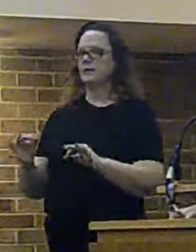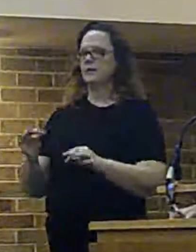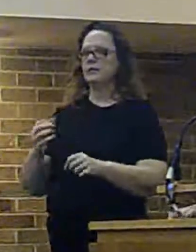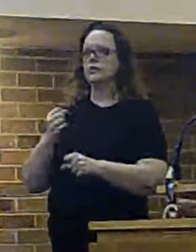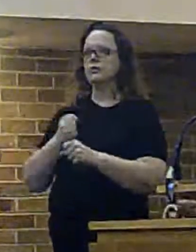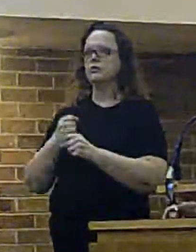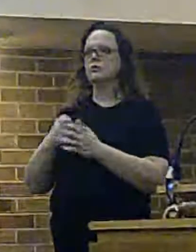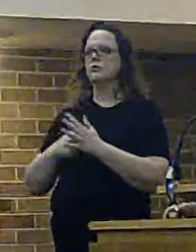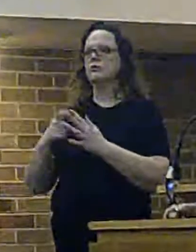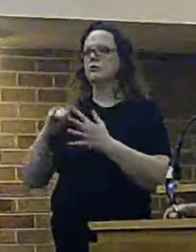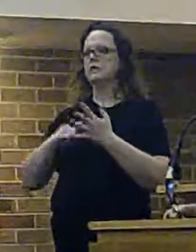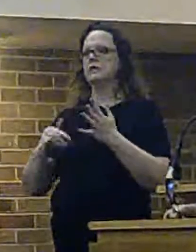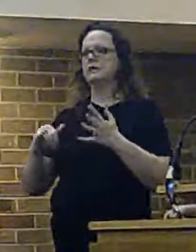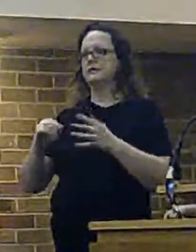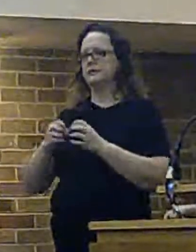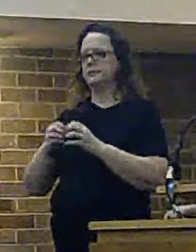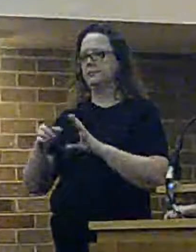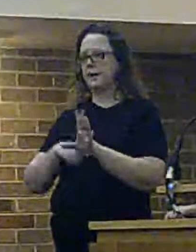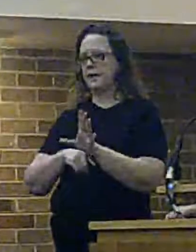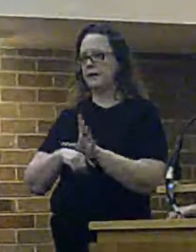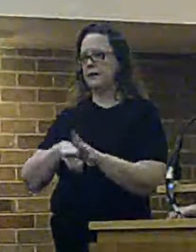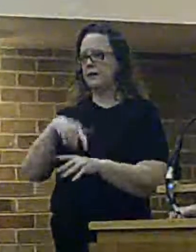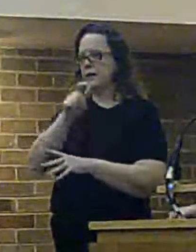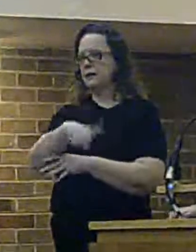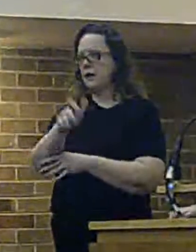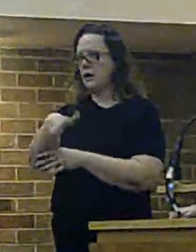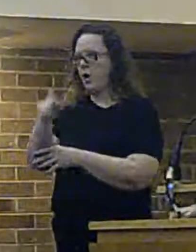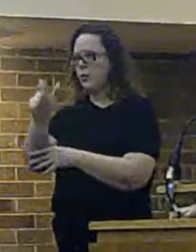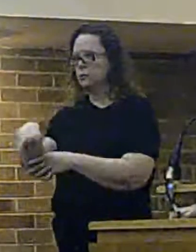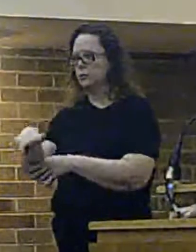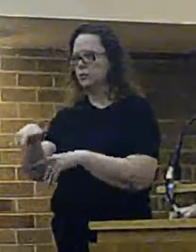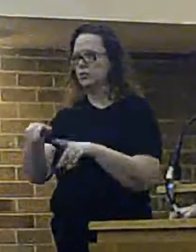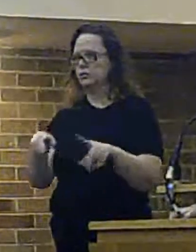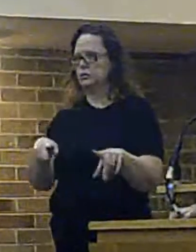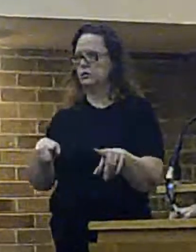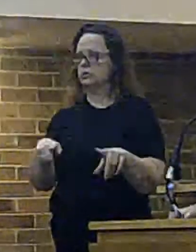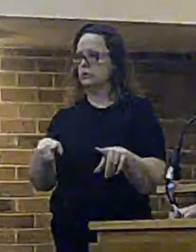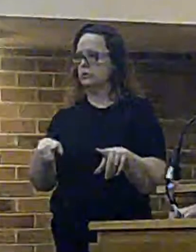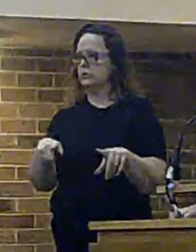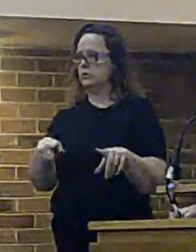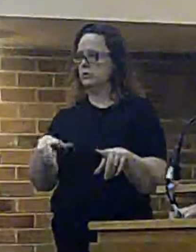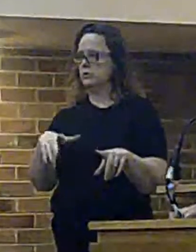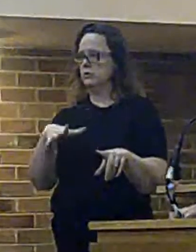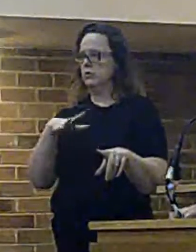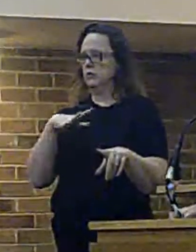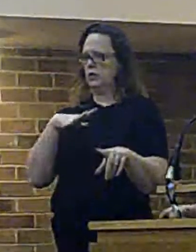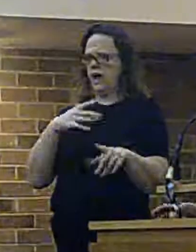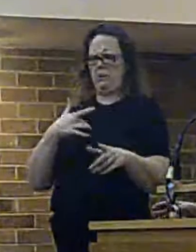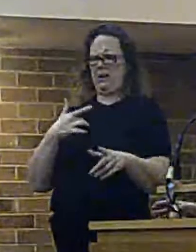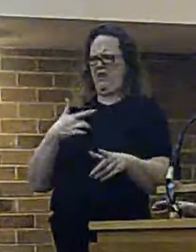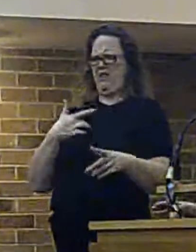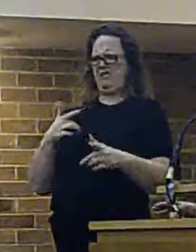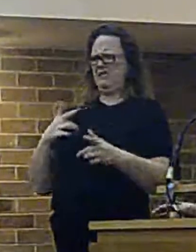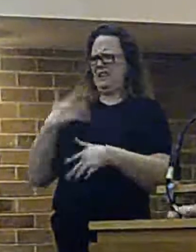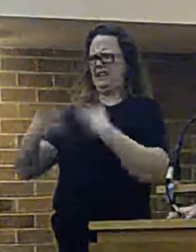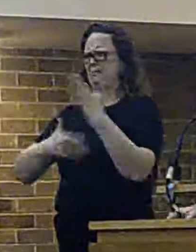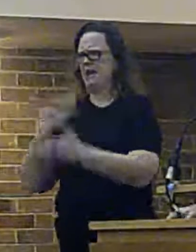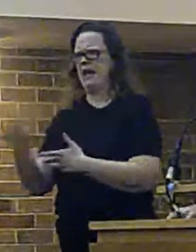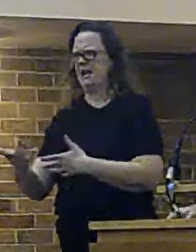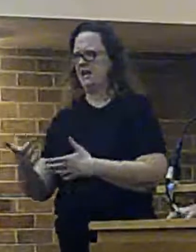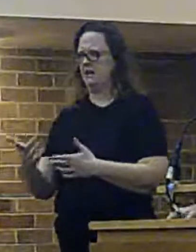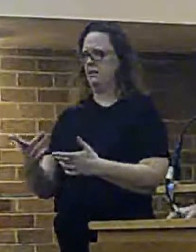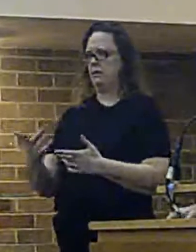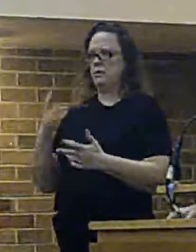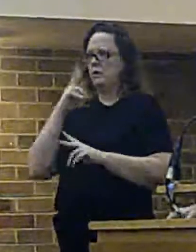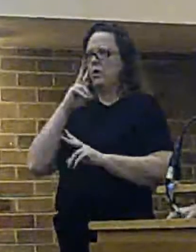stakeholders saying, what would it look like? You can't expect us to take a view if we have no idea what it would look like. And I accept that